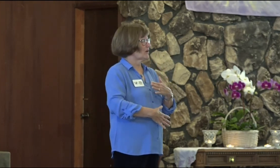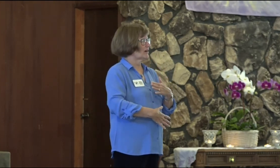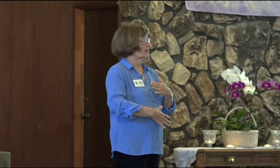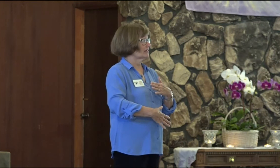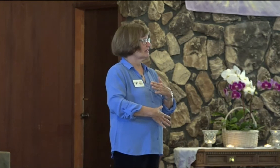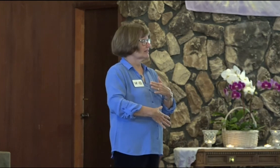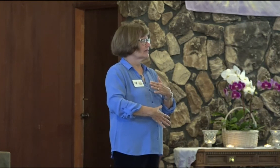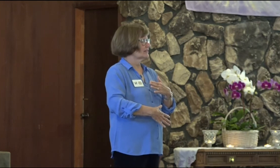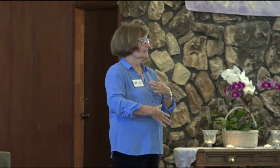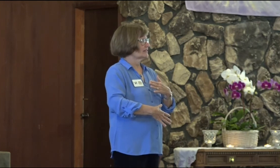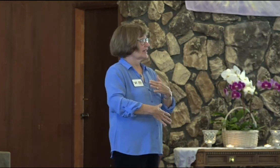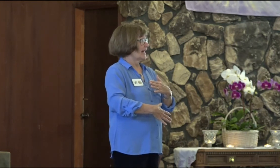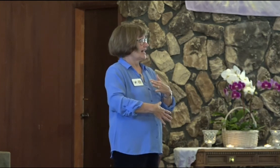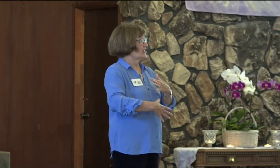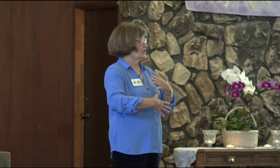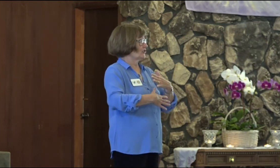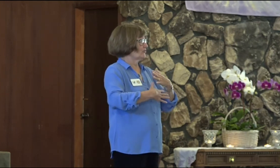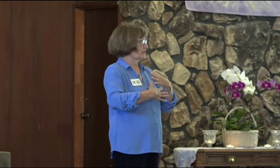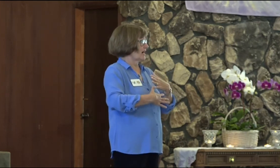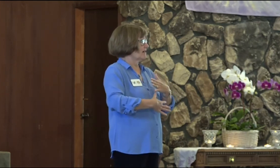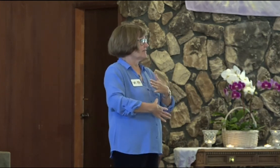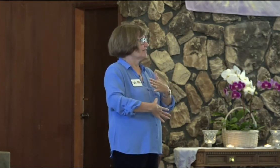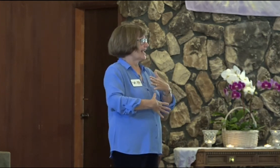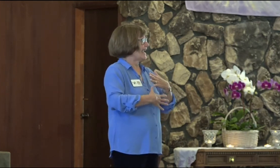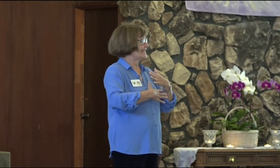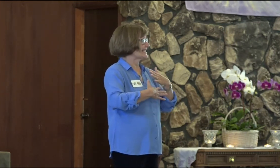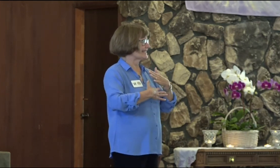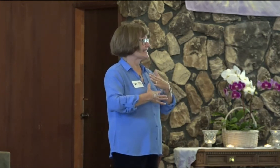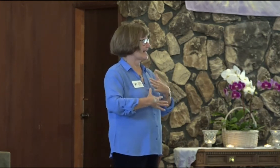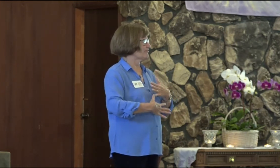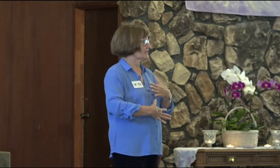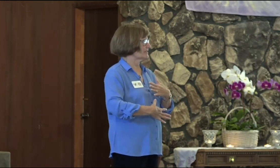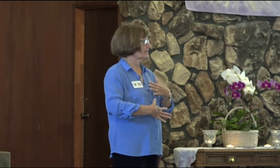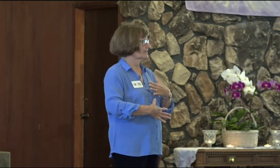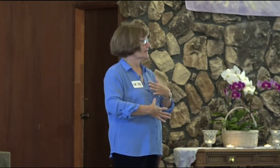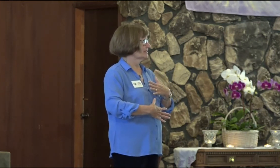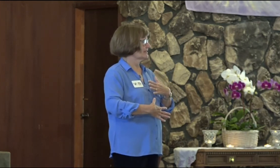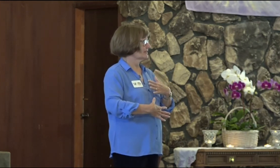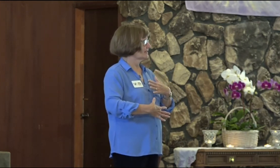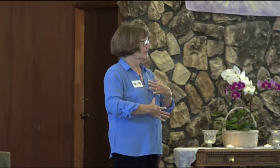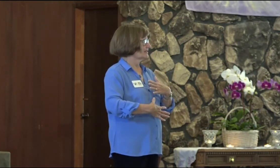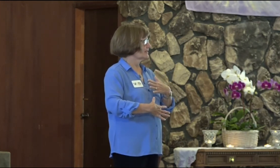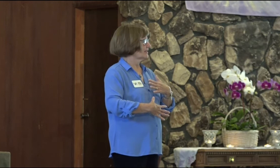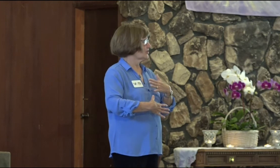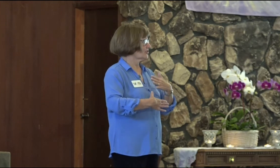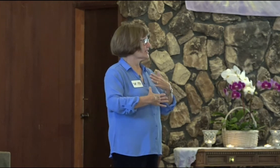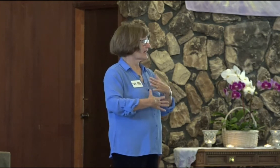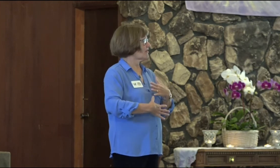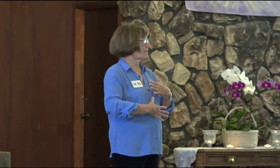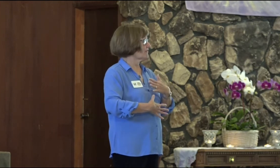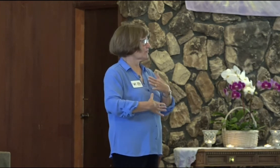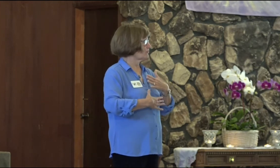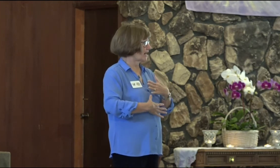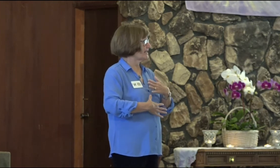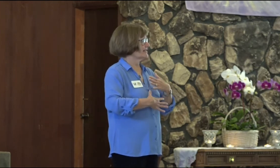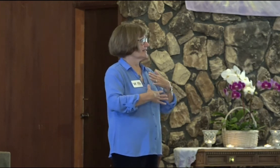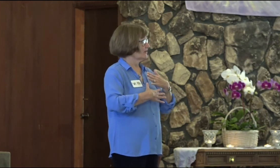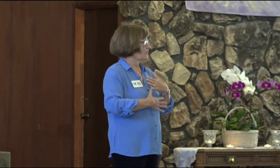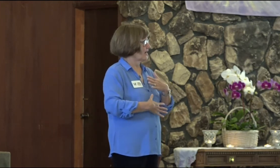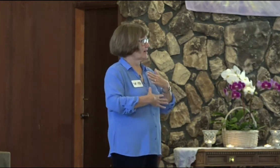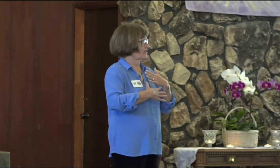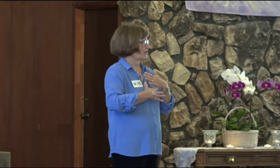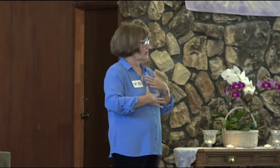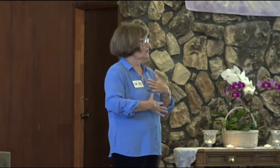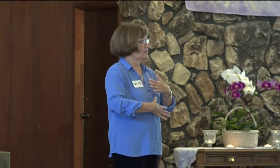where you are, until you love and accept yourself right